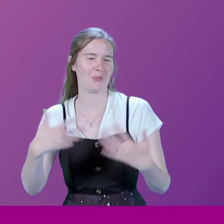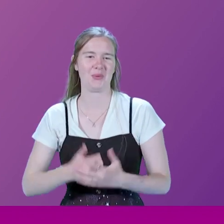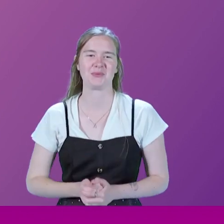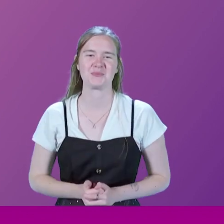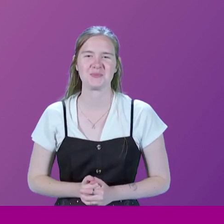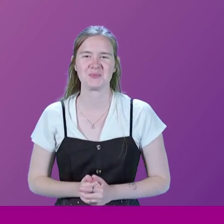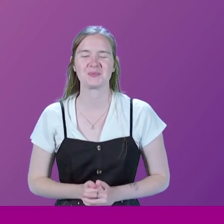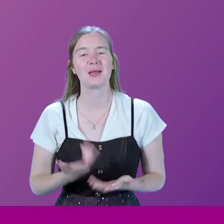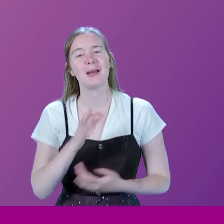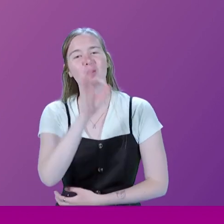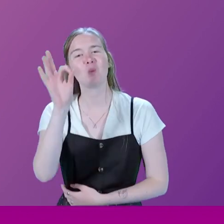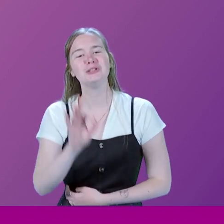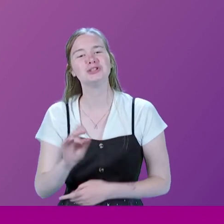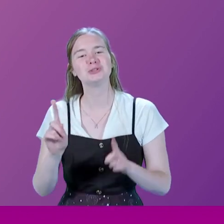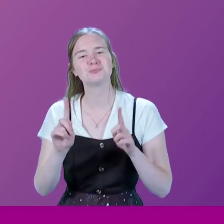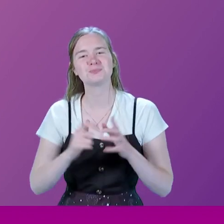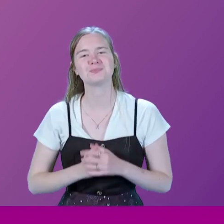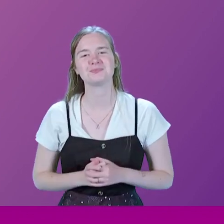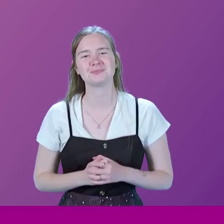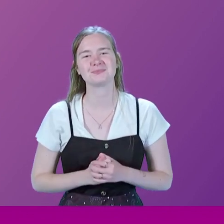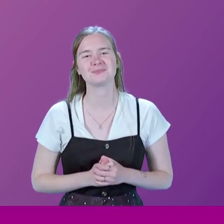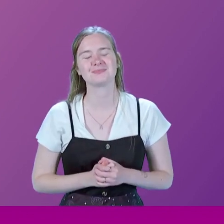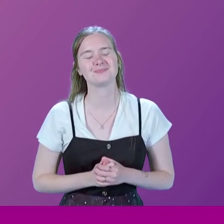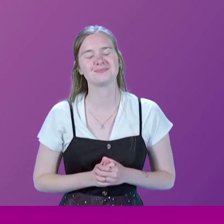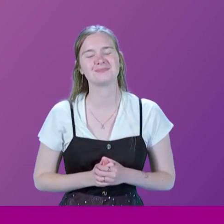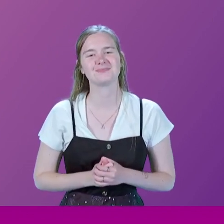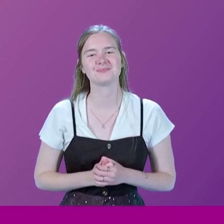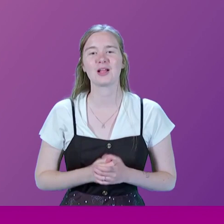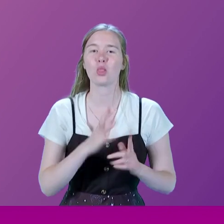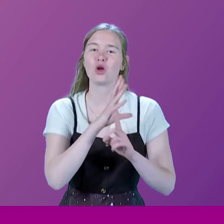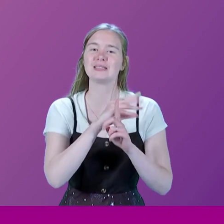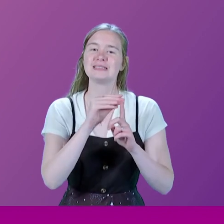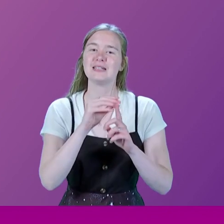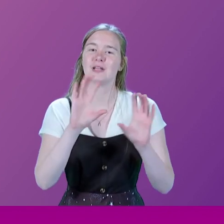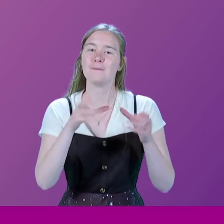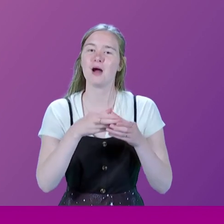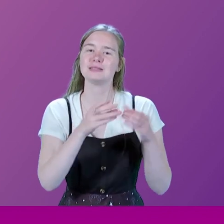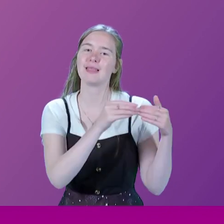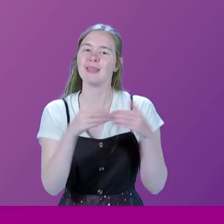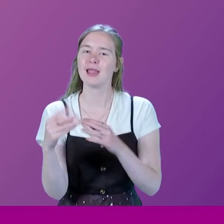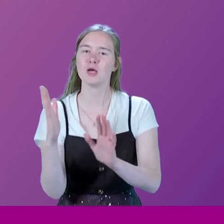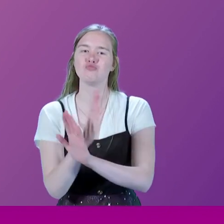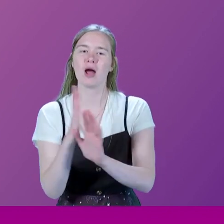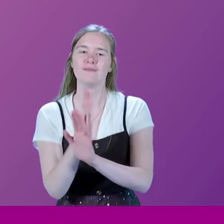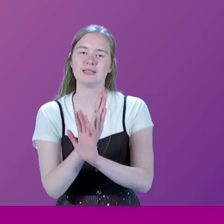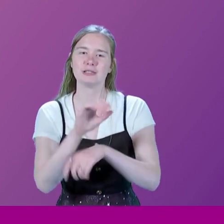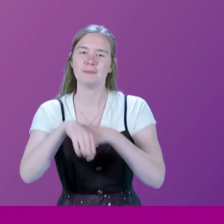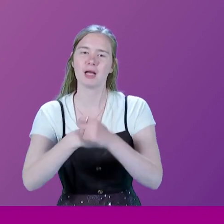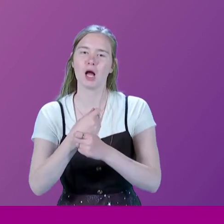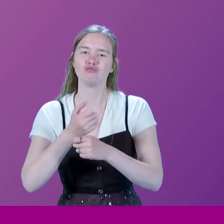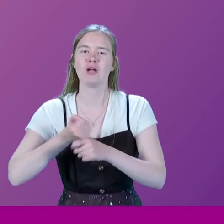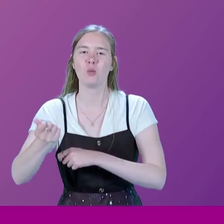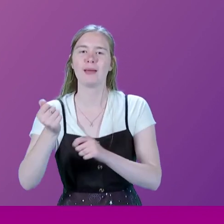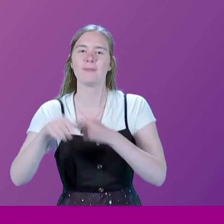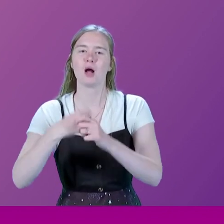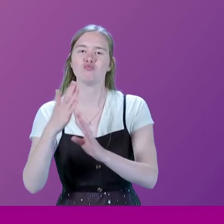The question I wanted to ask was the Conservative Party led to the privatization of the railways. Do you think